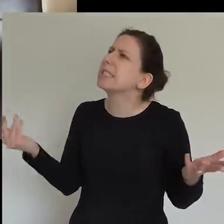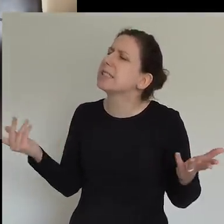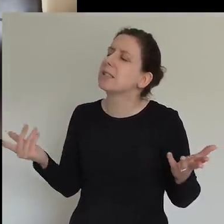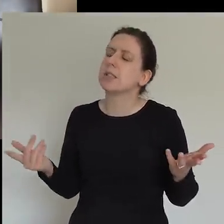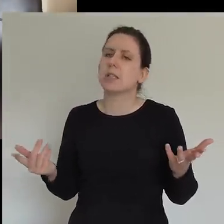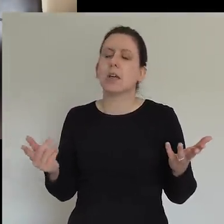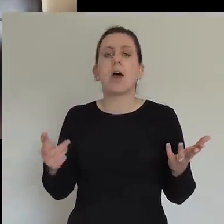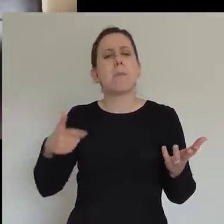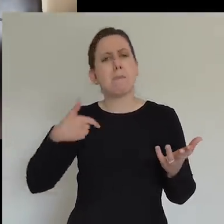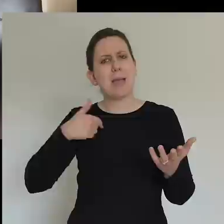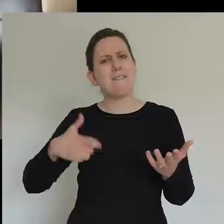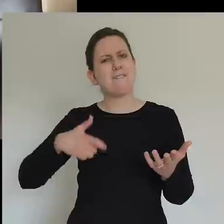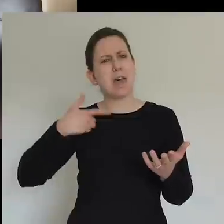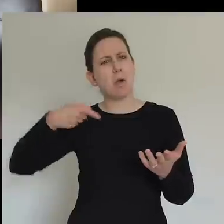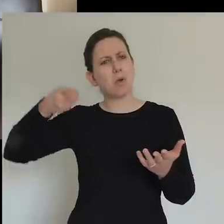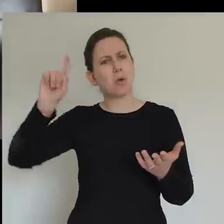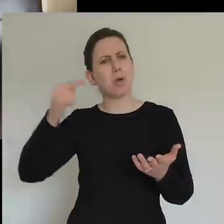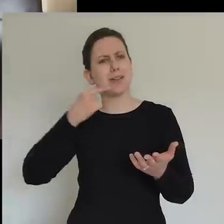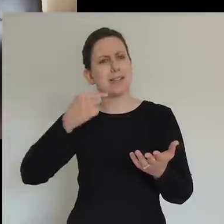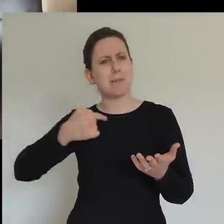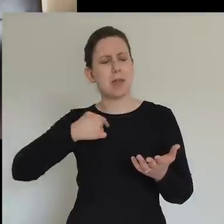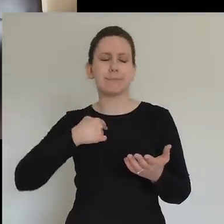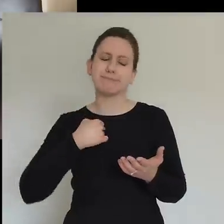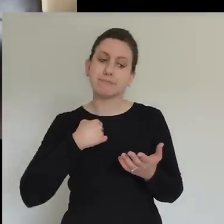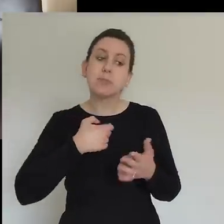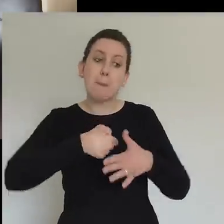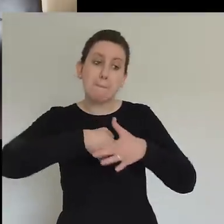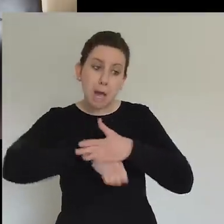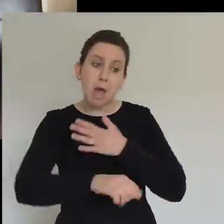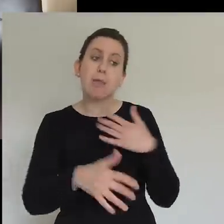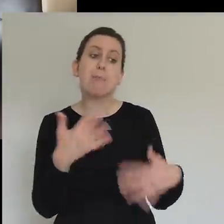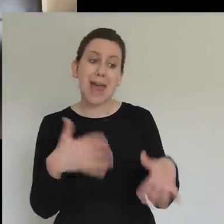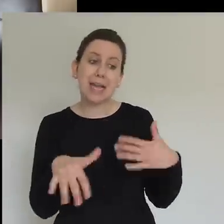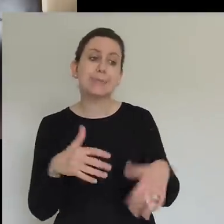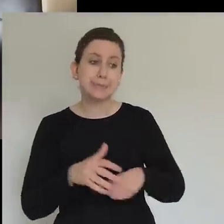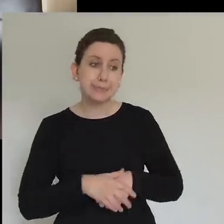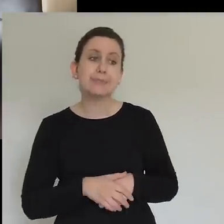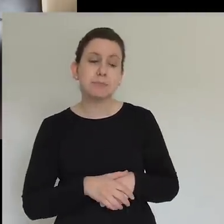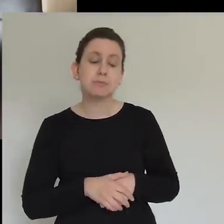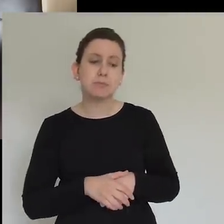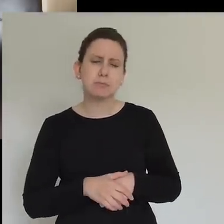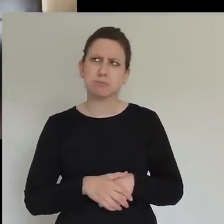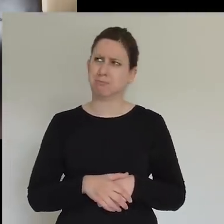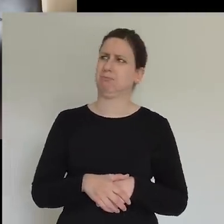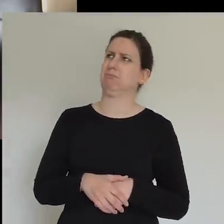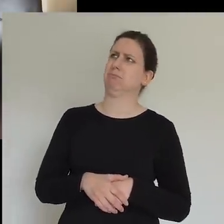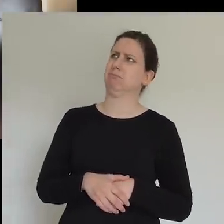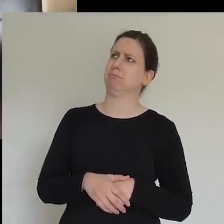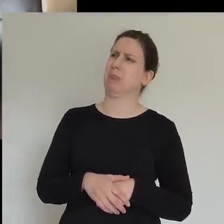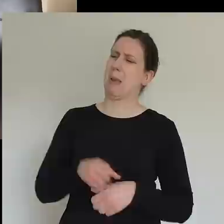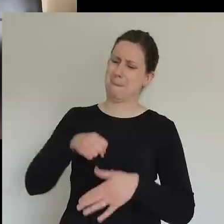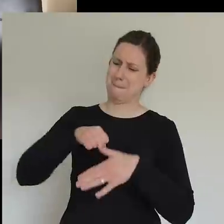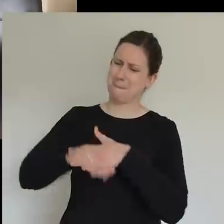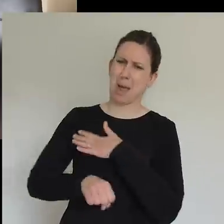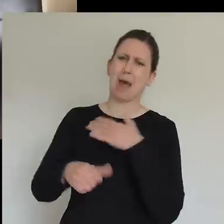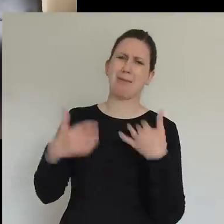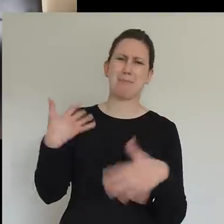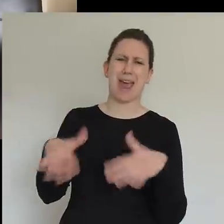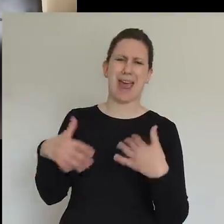birth pains, Anne. It's birth pains. And I was like, it's birth pains, like trigger word in terms of the Bible.